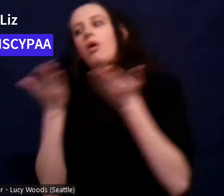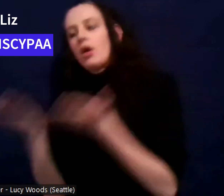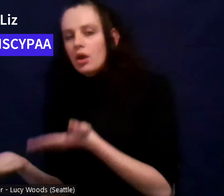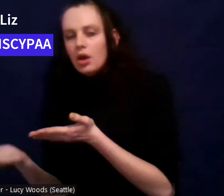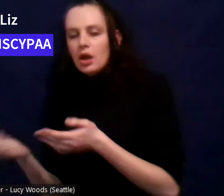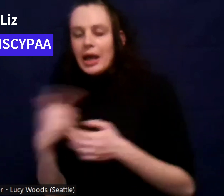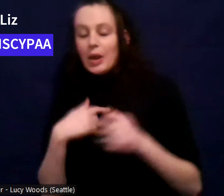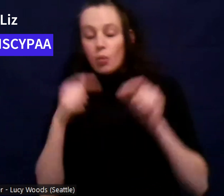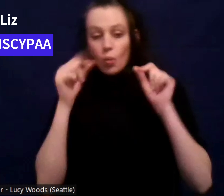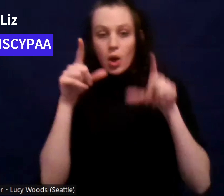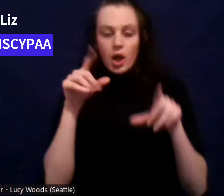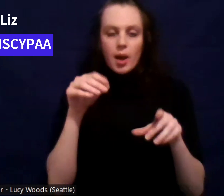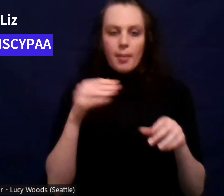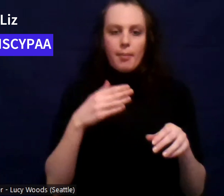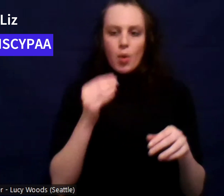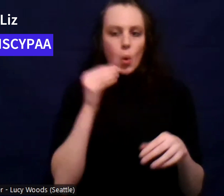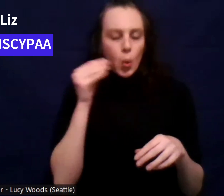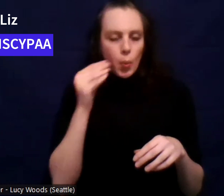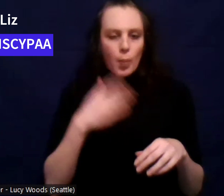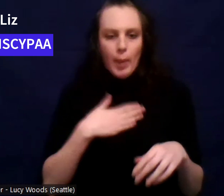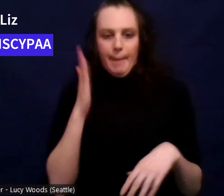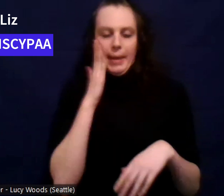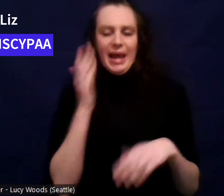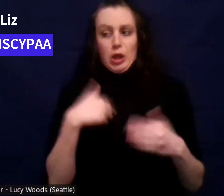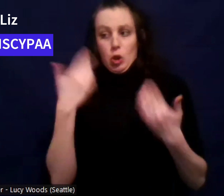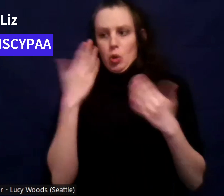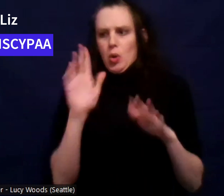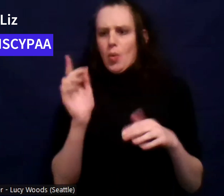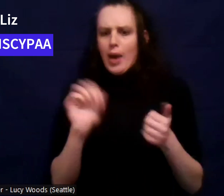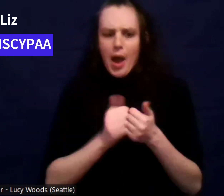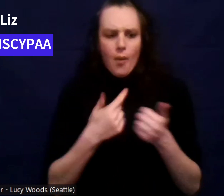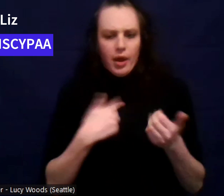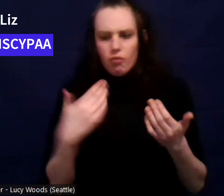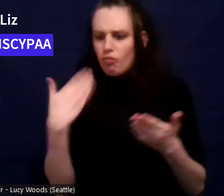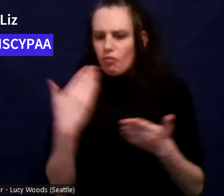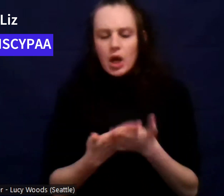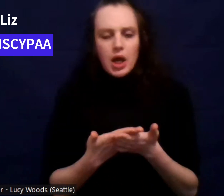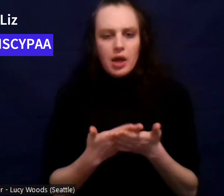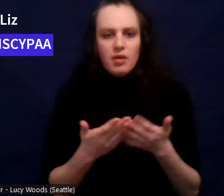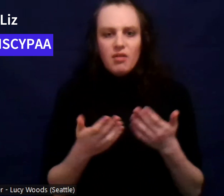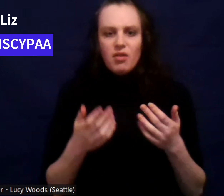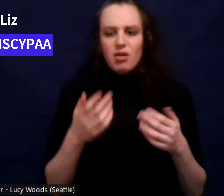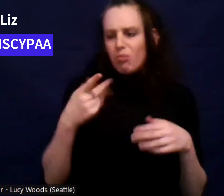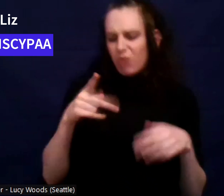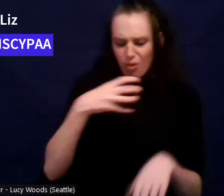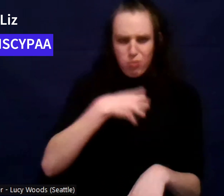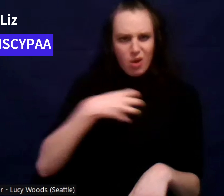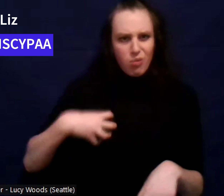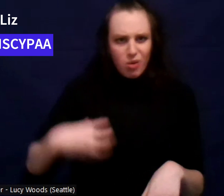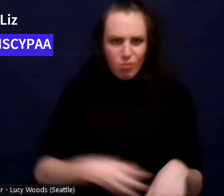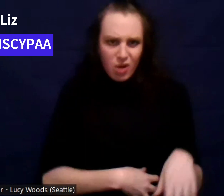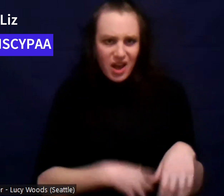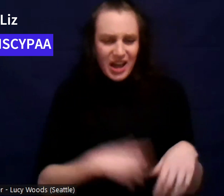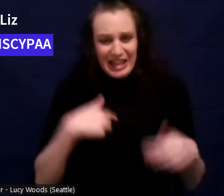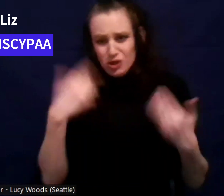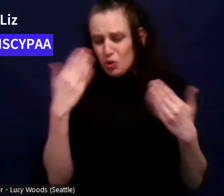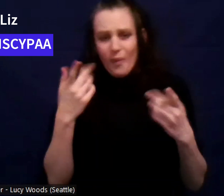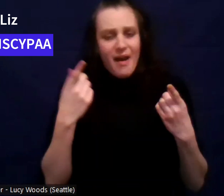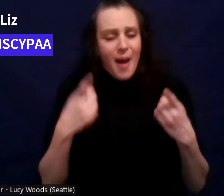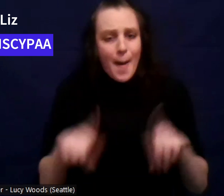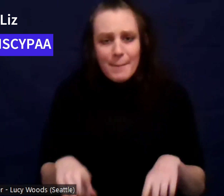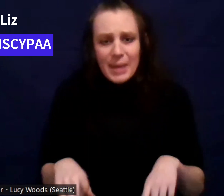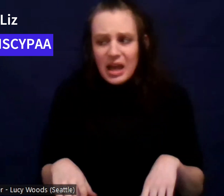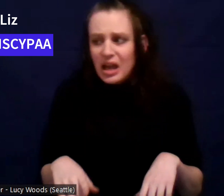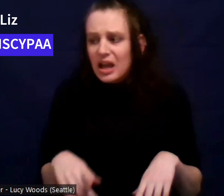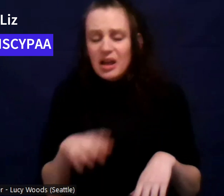how I got there. Um, not wearing my own clothes, had bruises, like all over myself. Didn't know what happened. Had all these texts on my phone. Like, are